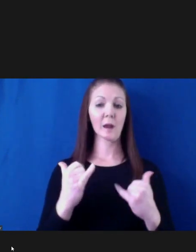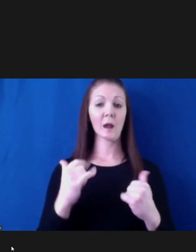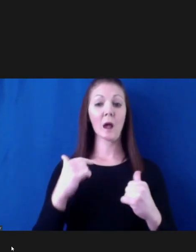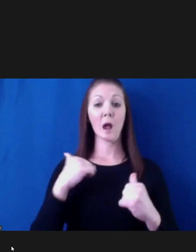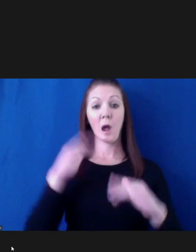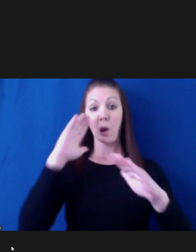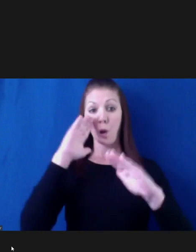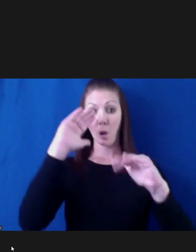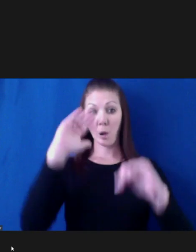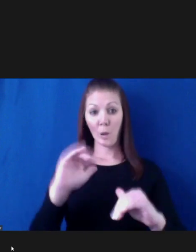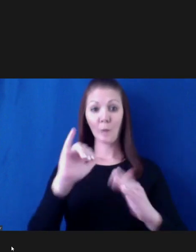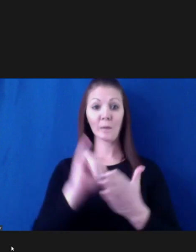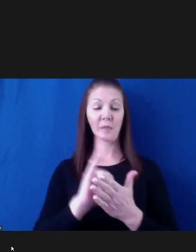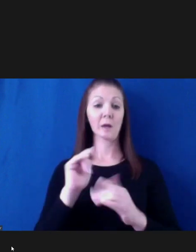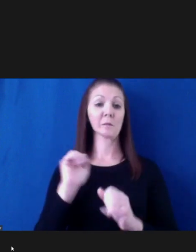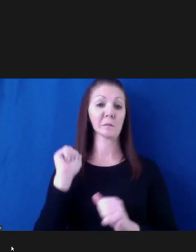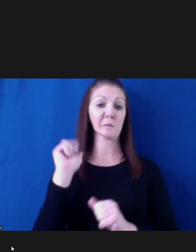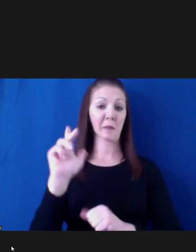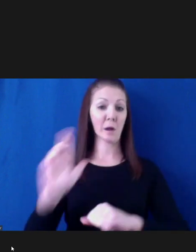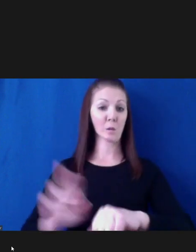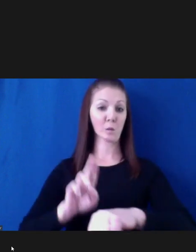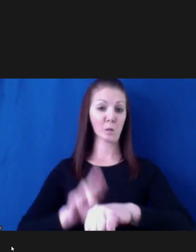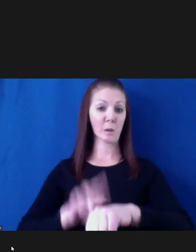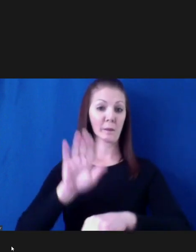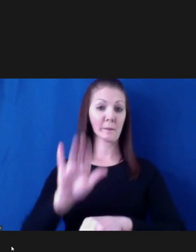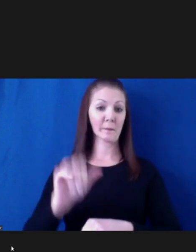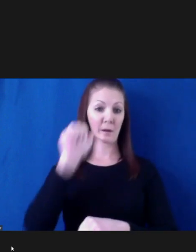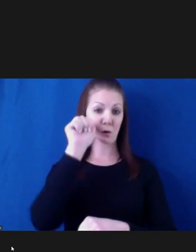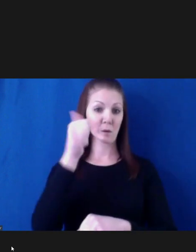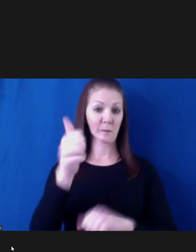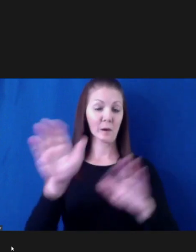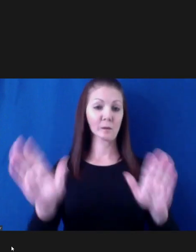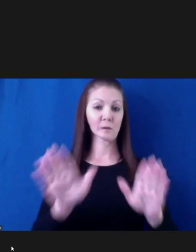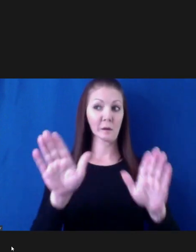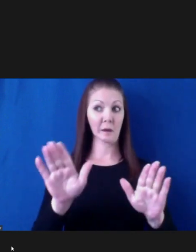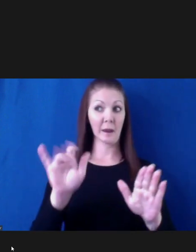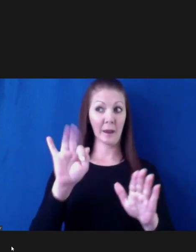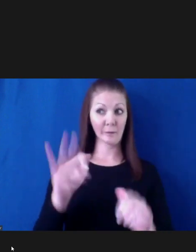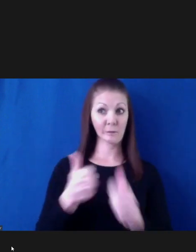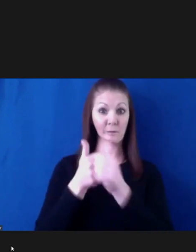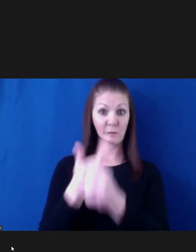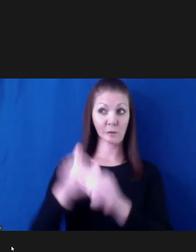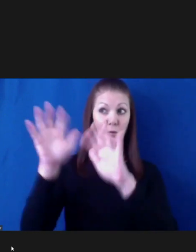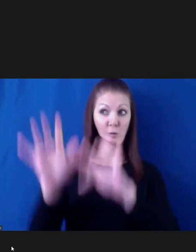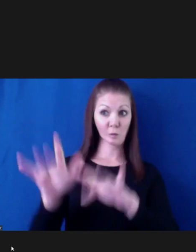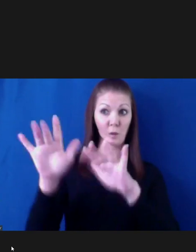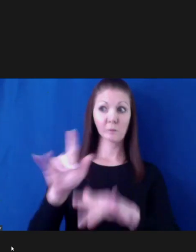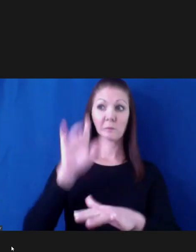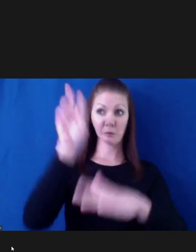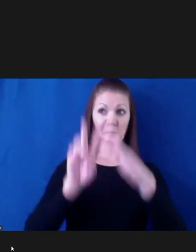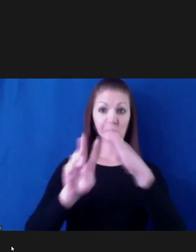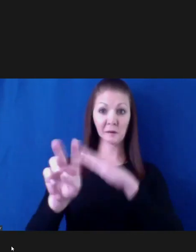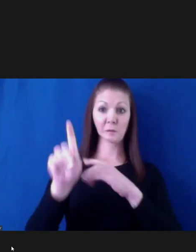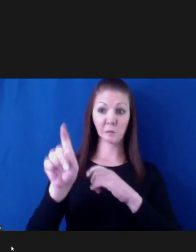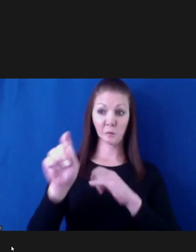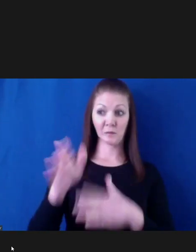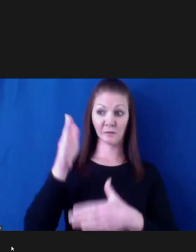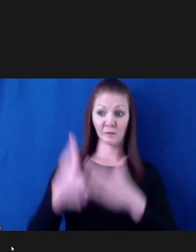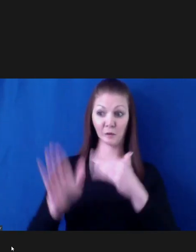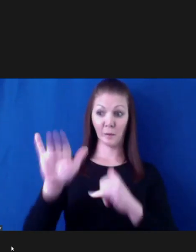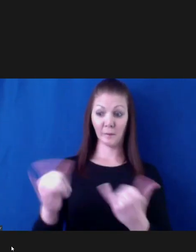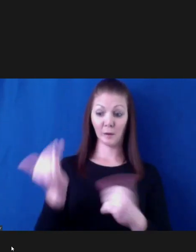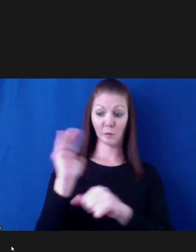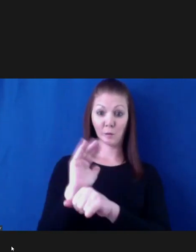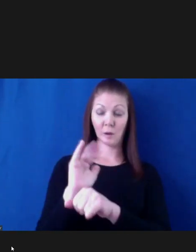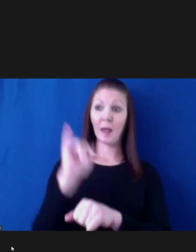resume, assuming that the storm ends as predicted tonight, and we have most of the night to clean up after that. As